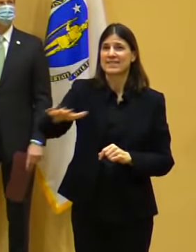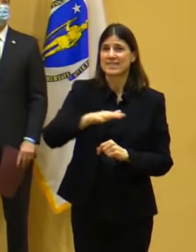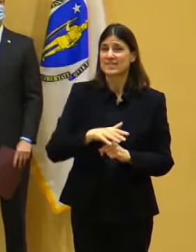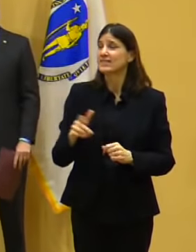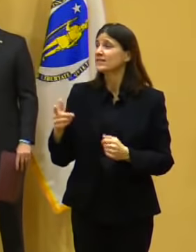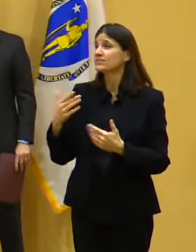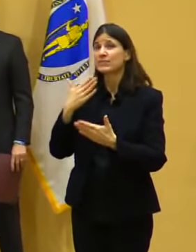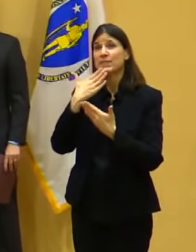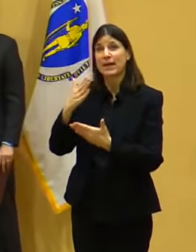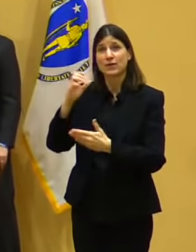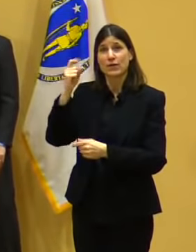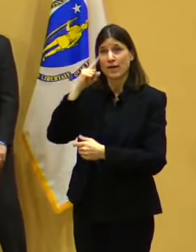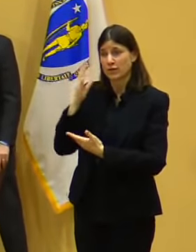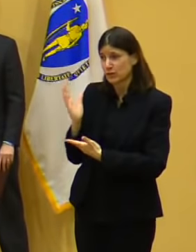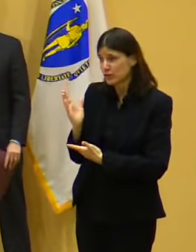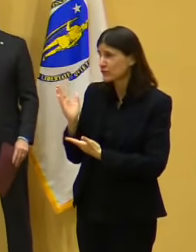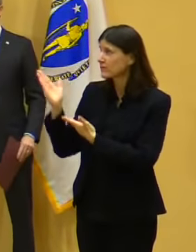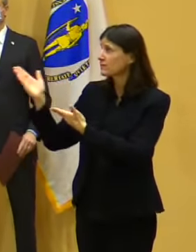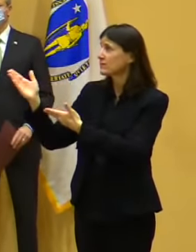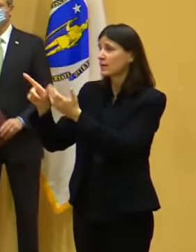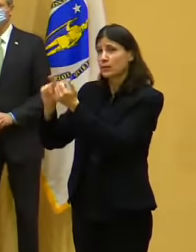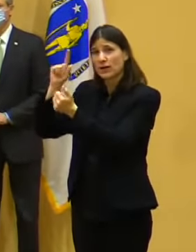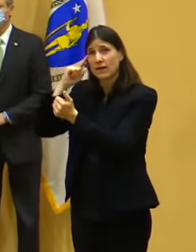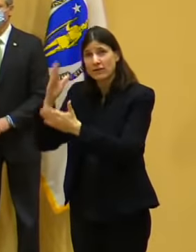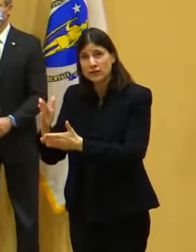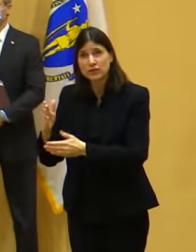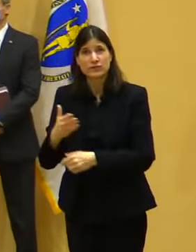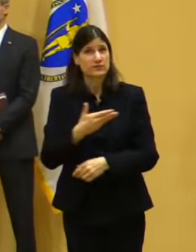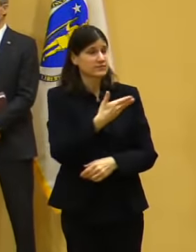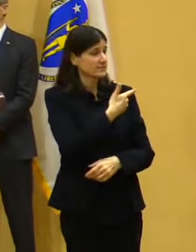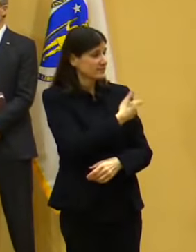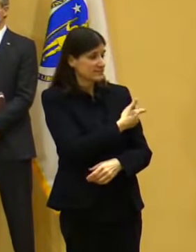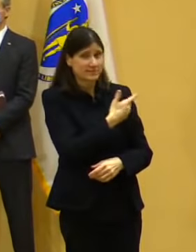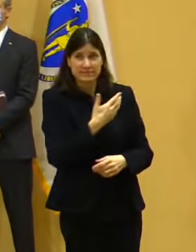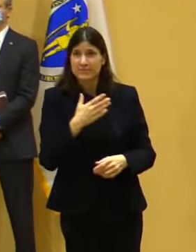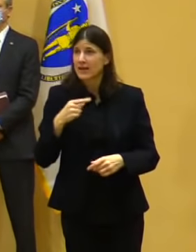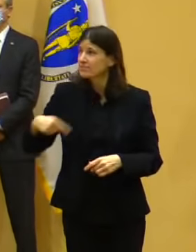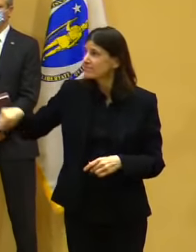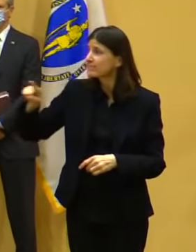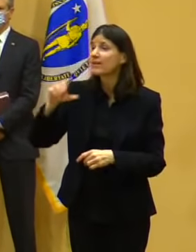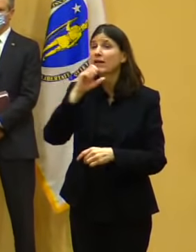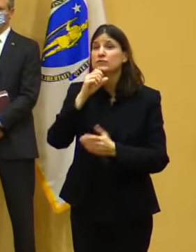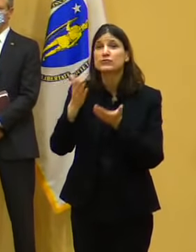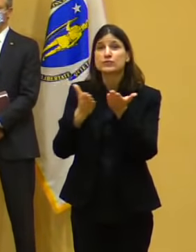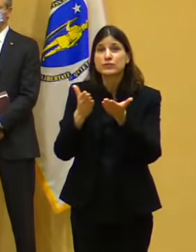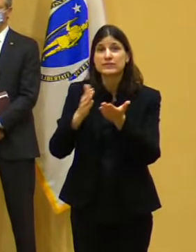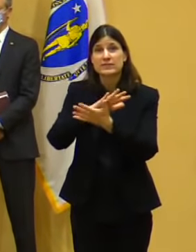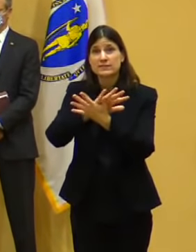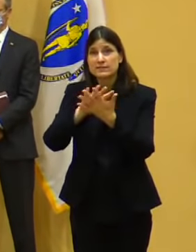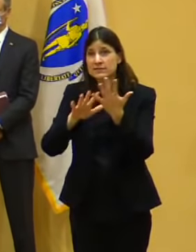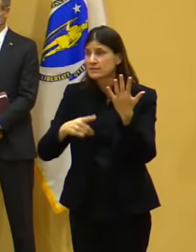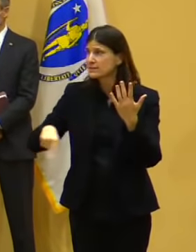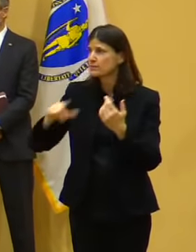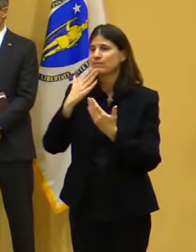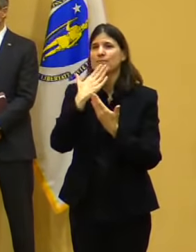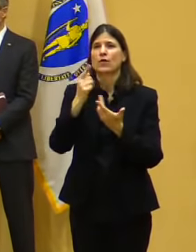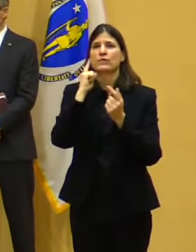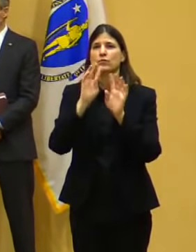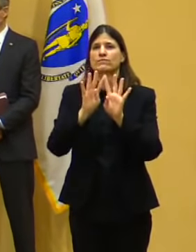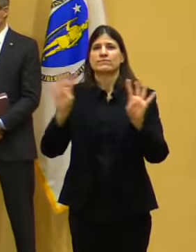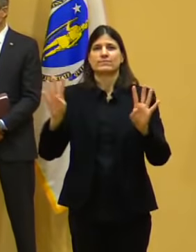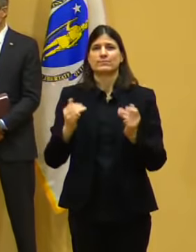and Joan Hattenroy, the CEO of Elder Services of the Merrimack Valley, thank you so much for joining us today.